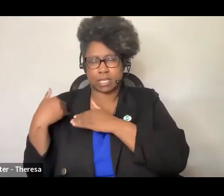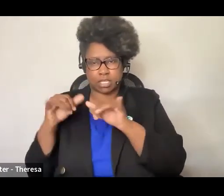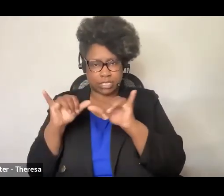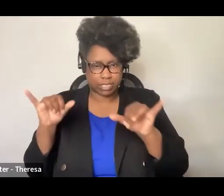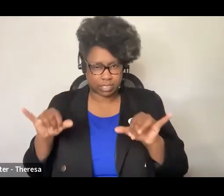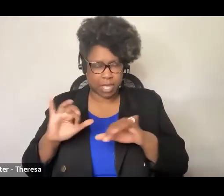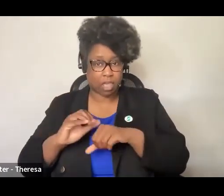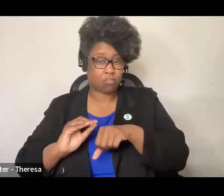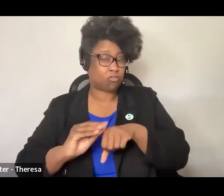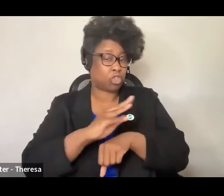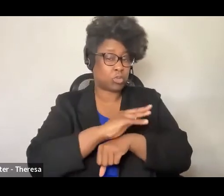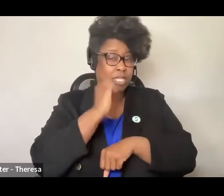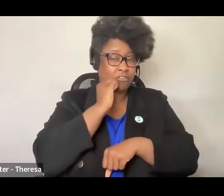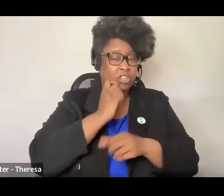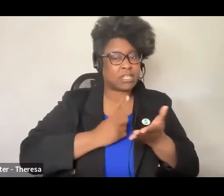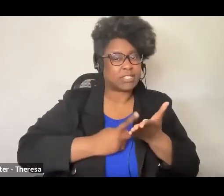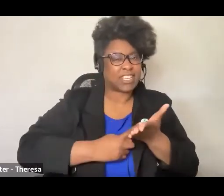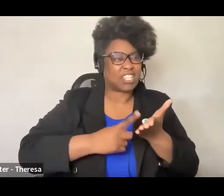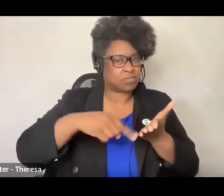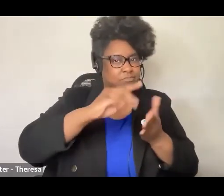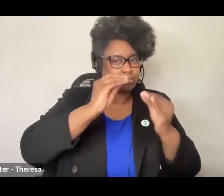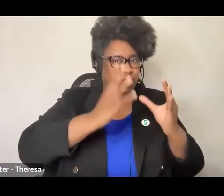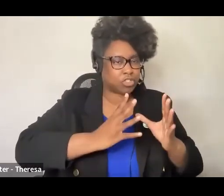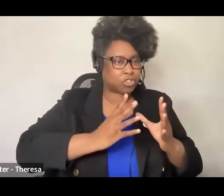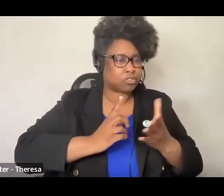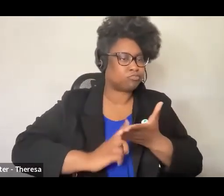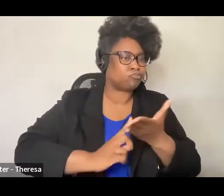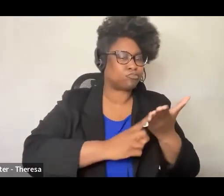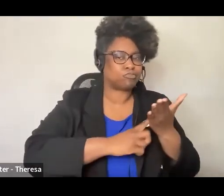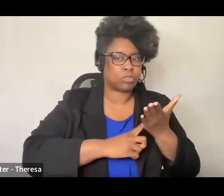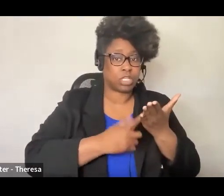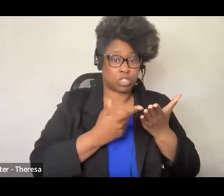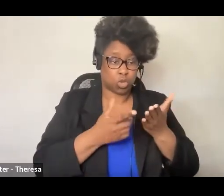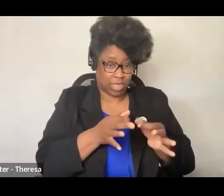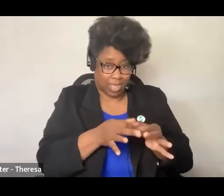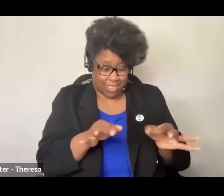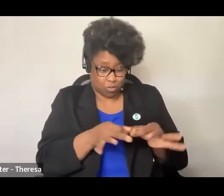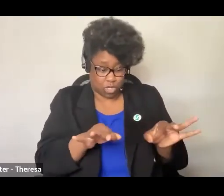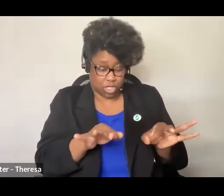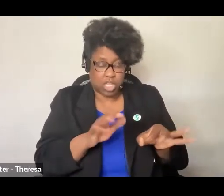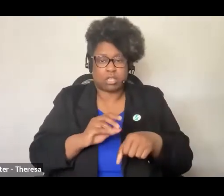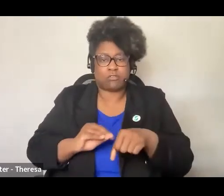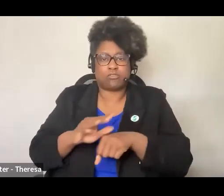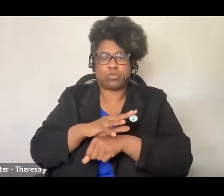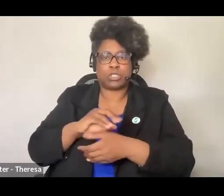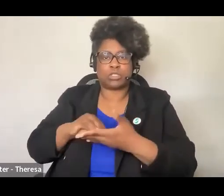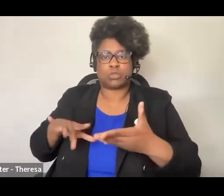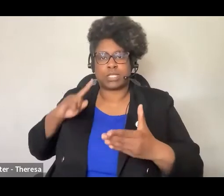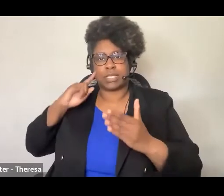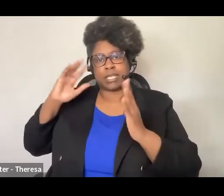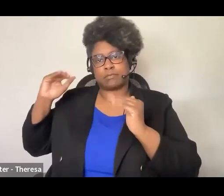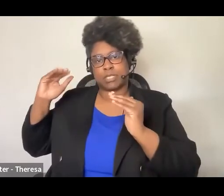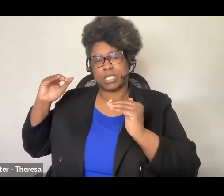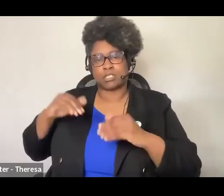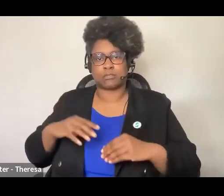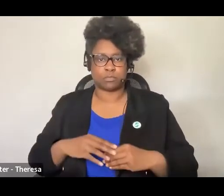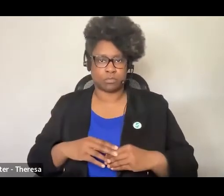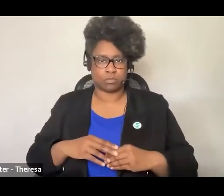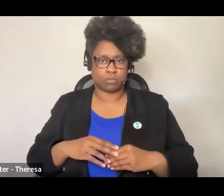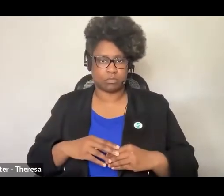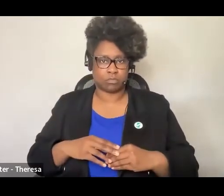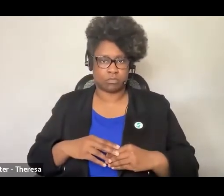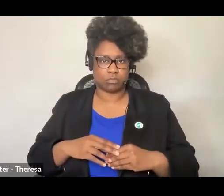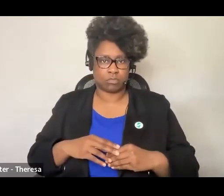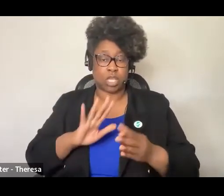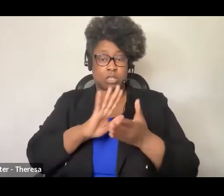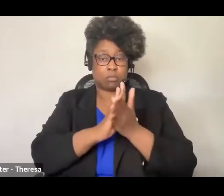everyday dialogue in schools, particularly as the language that we use can influence expectations for students. Building awareness of